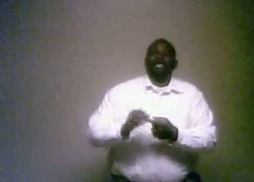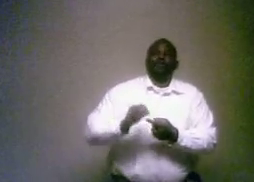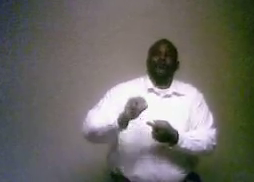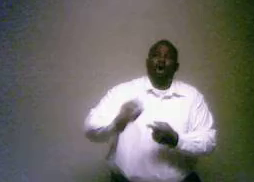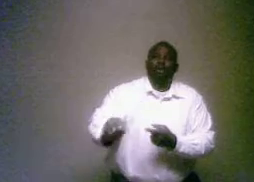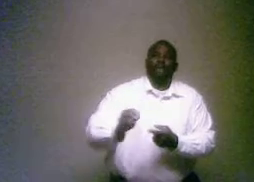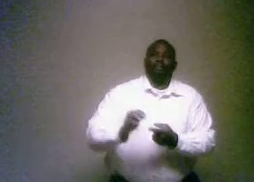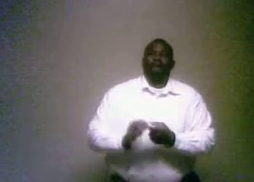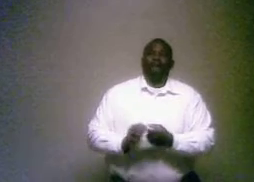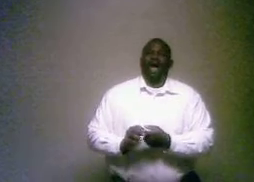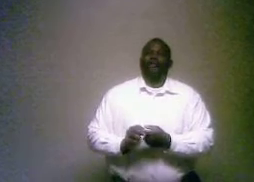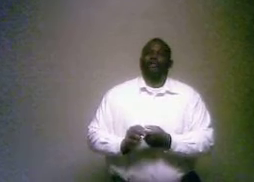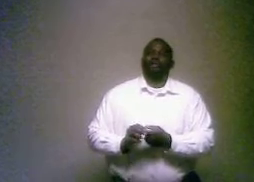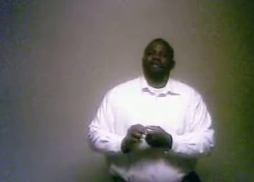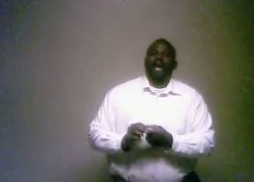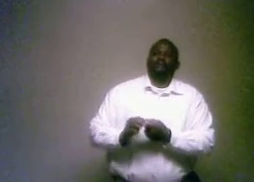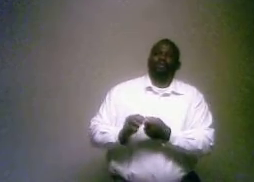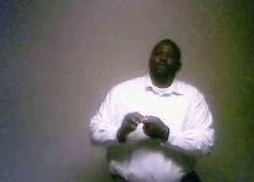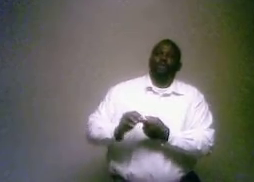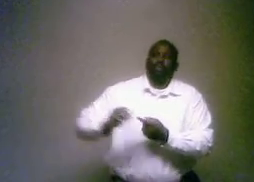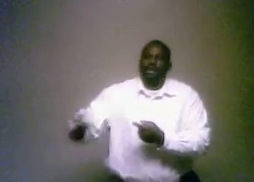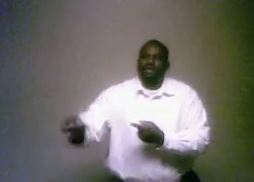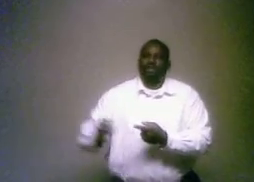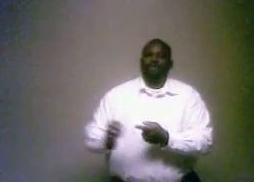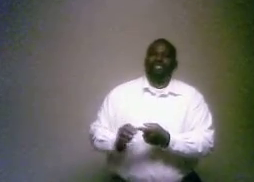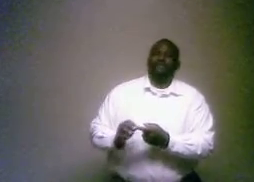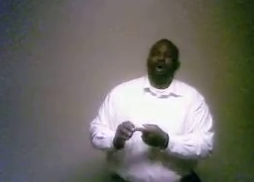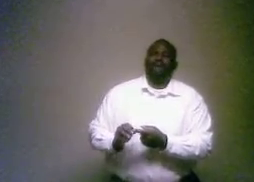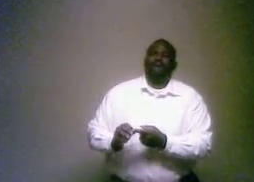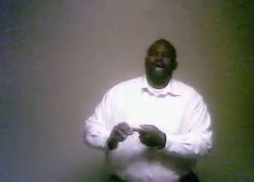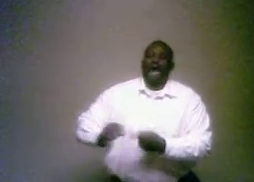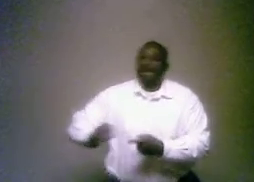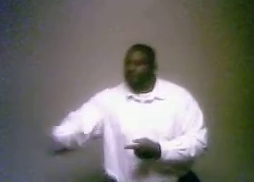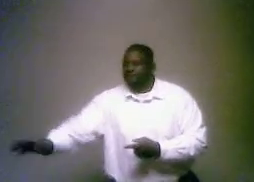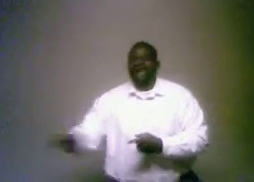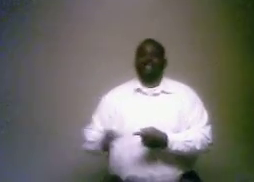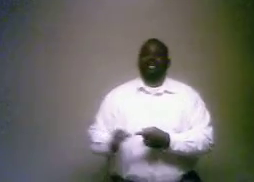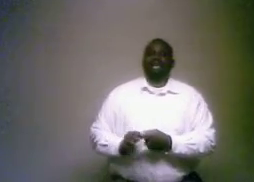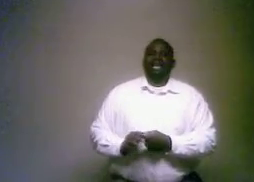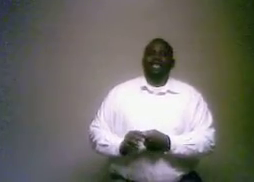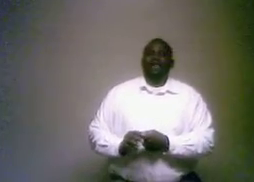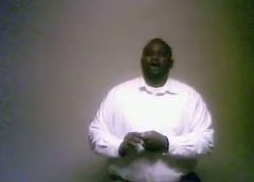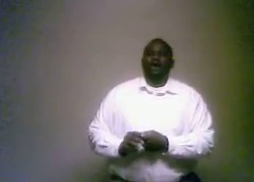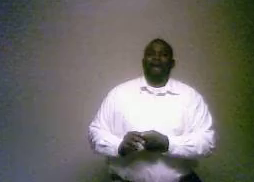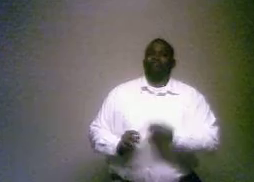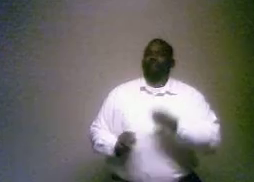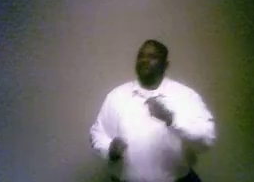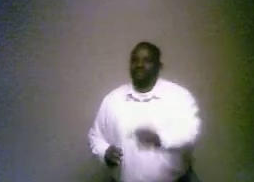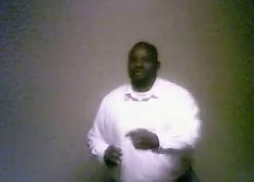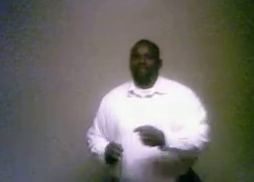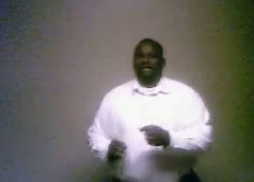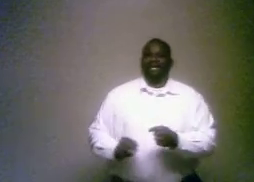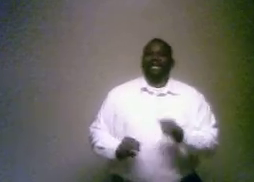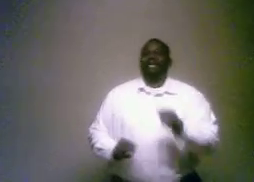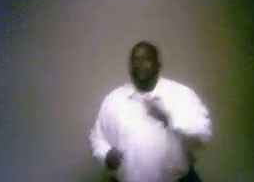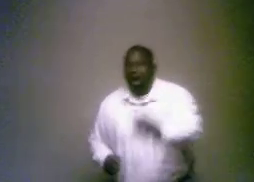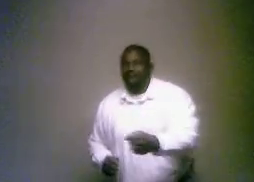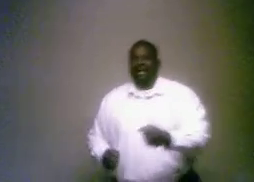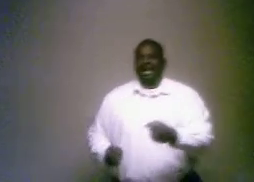had told them how to win souls. He told them how to evangelize. He told them how to be fishers of men. He taught them that.